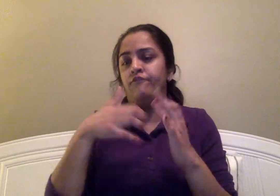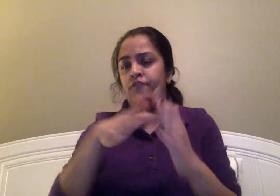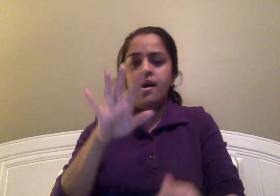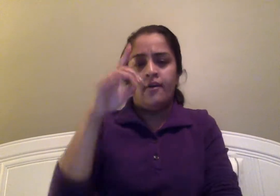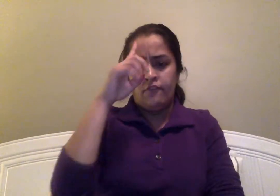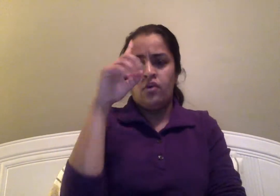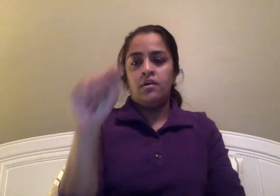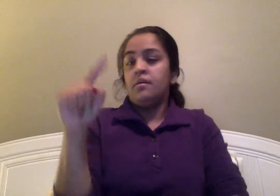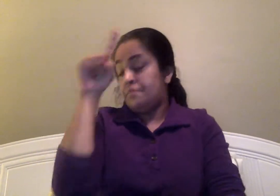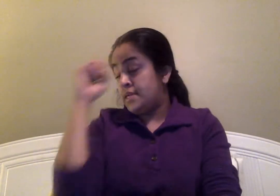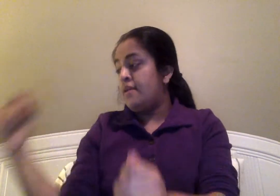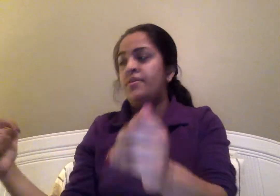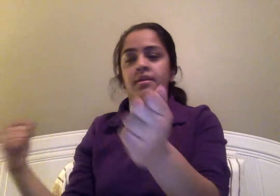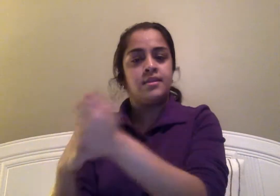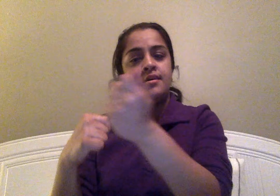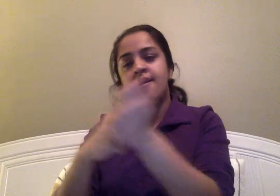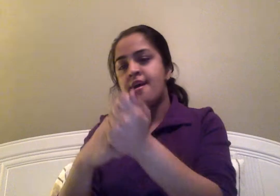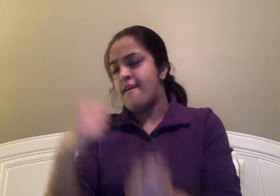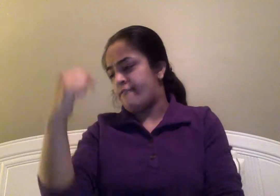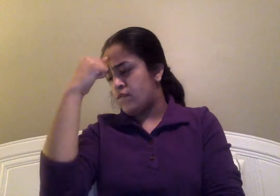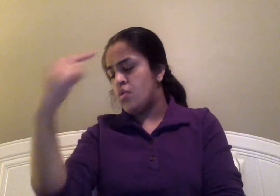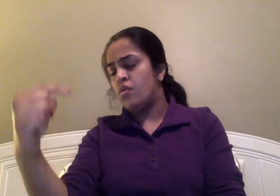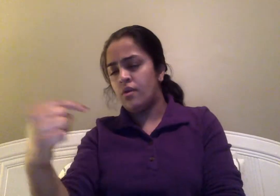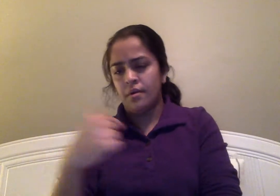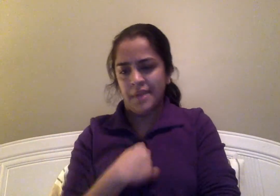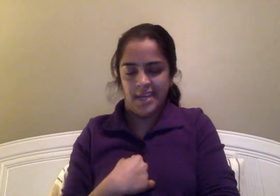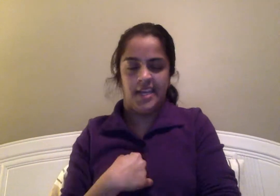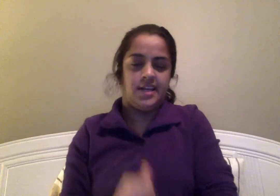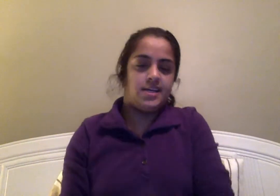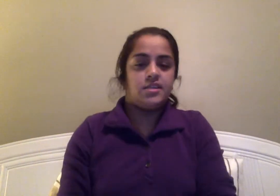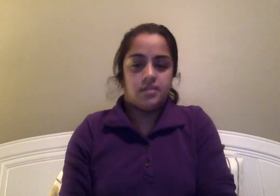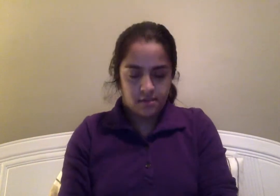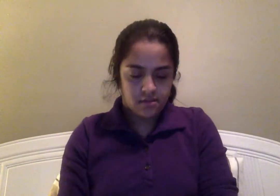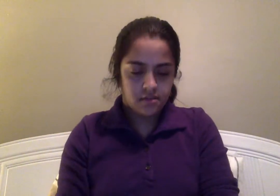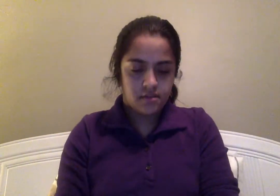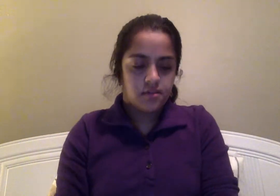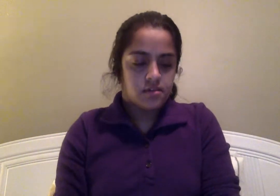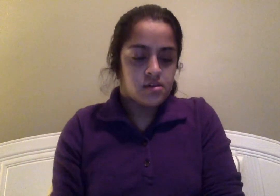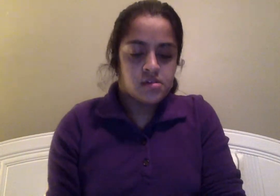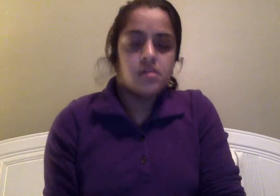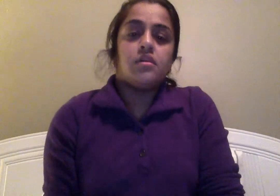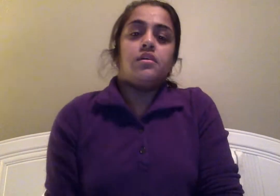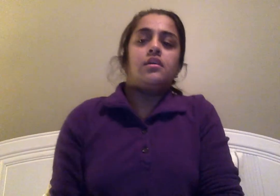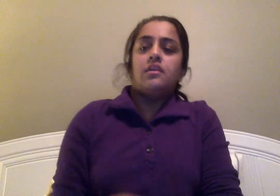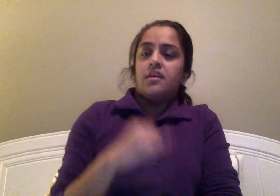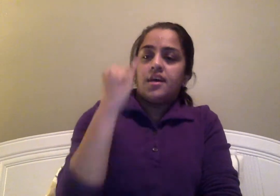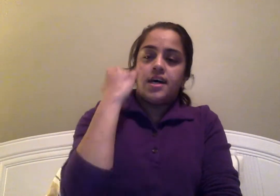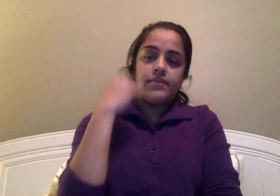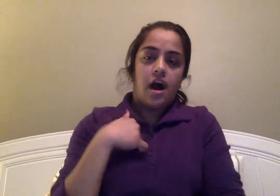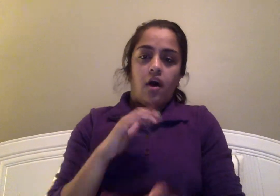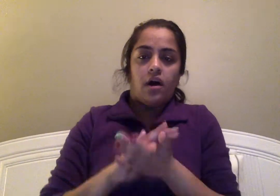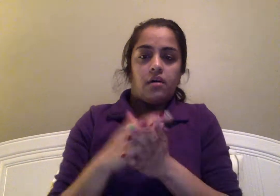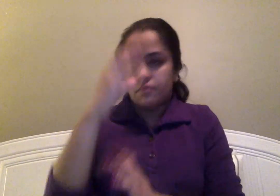fronted for it, cause they stick up for me, if I were a boy,